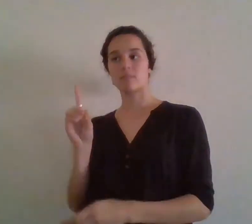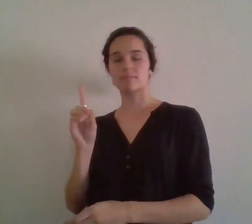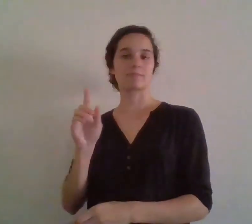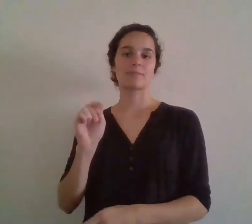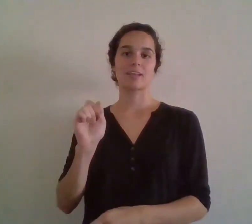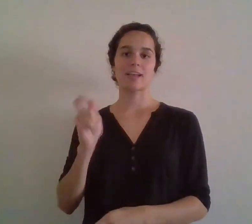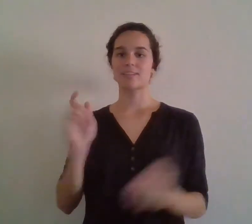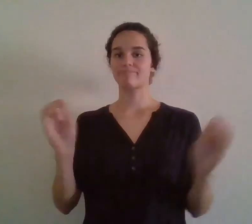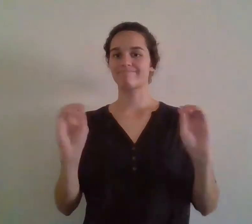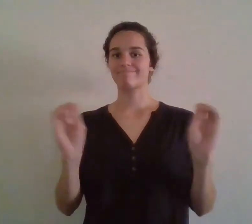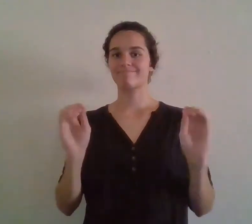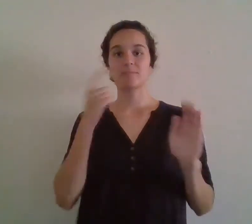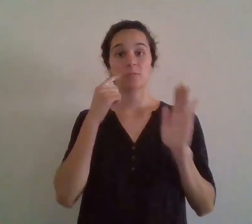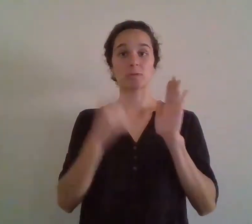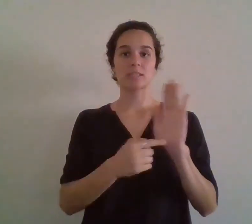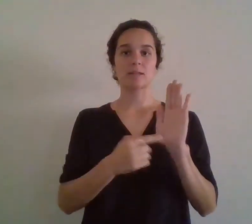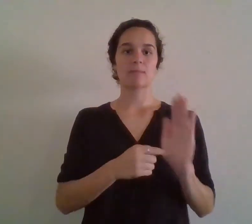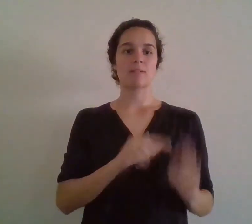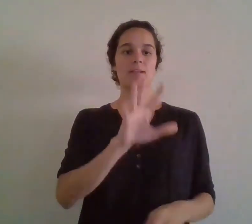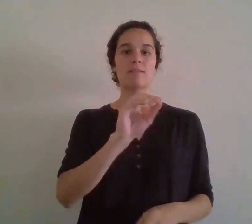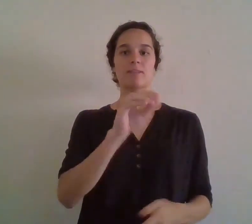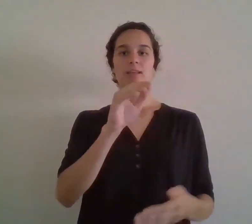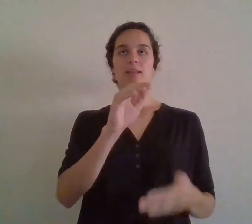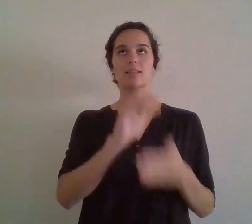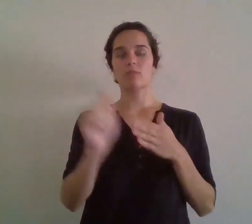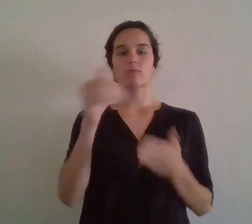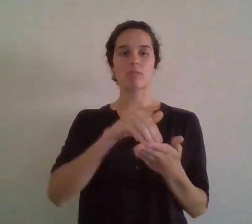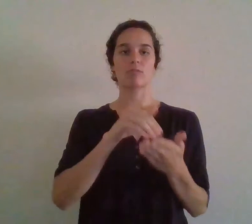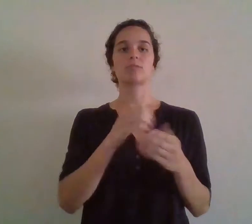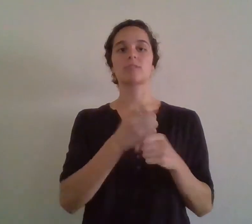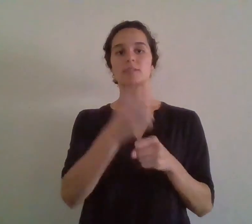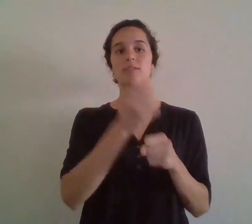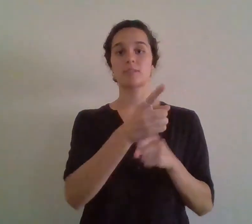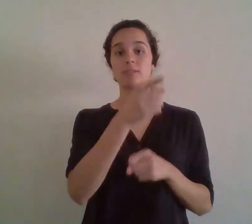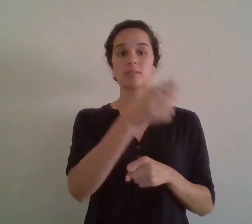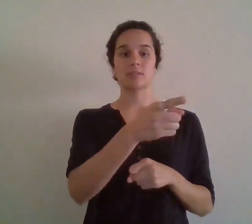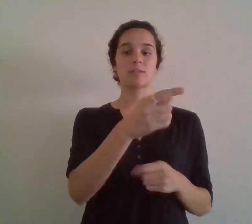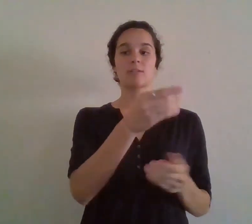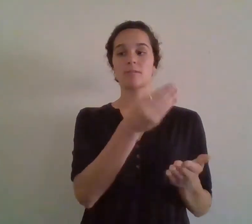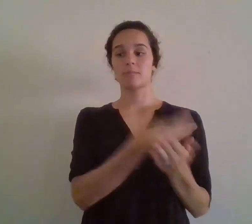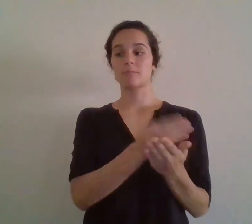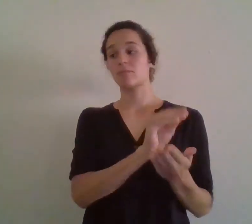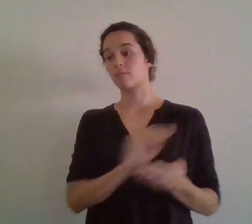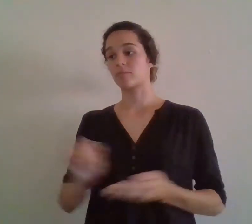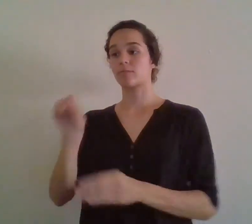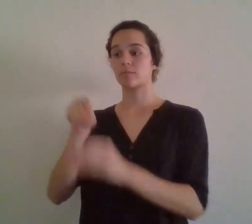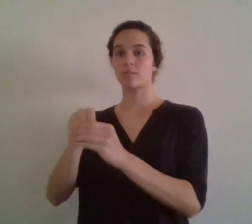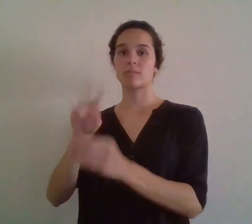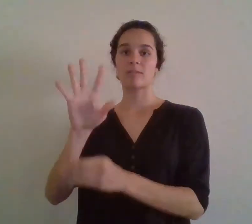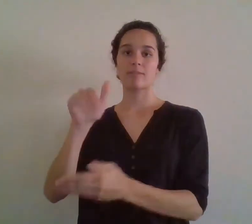For example, if you make $50,000 a year and you put in $5,000 into a Roth IRA, it